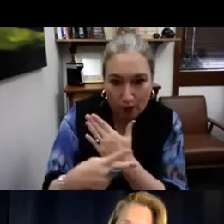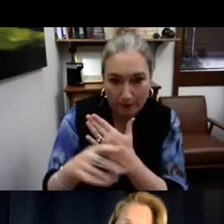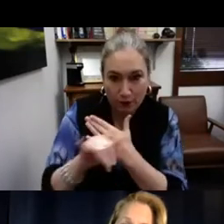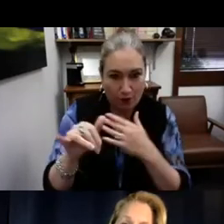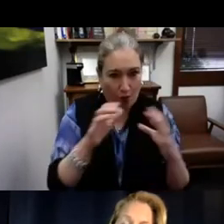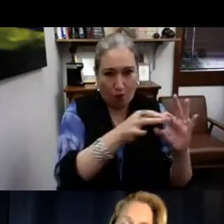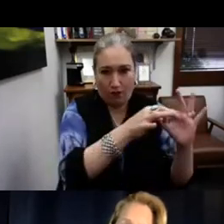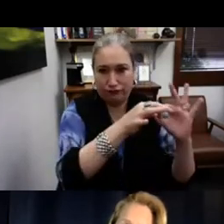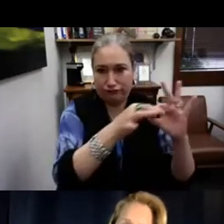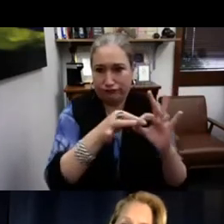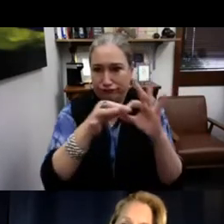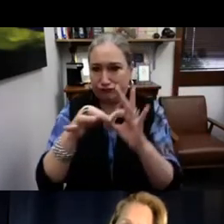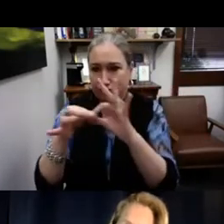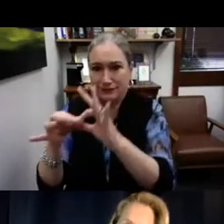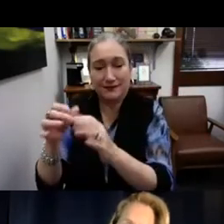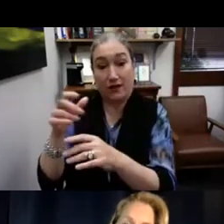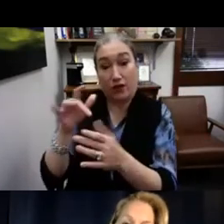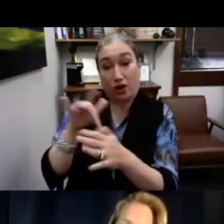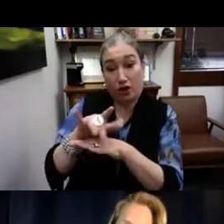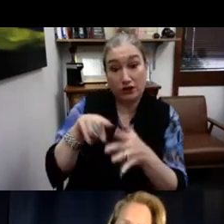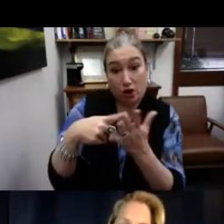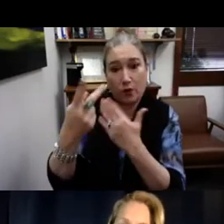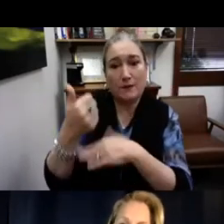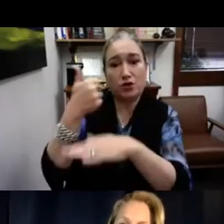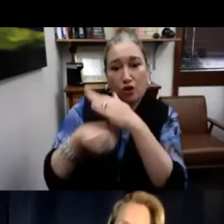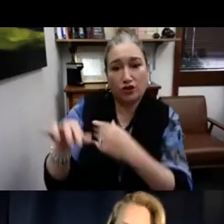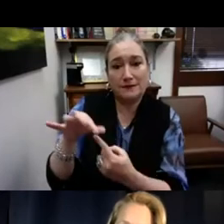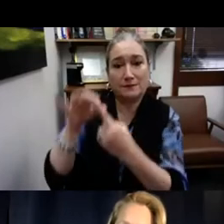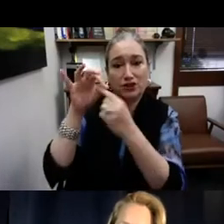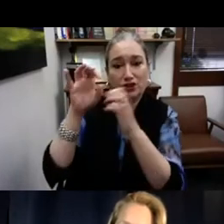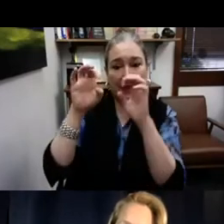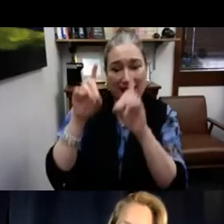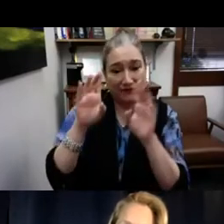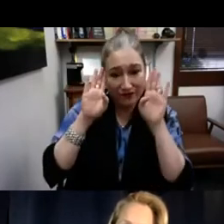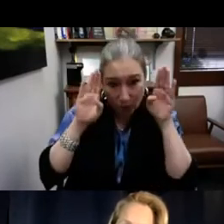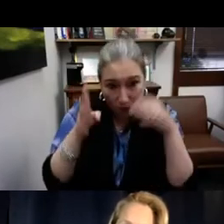So, and trying to switch to more of an early start focus and having some linkages there.